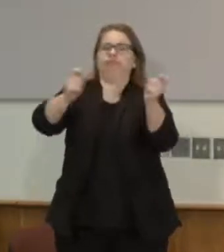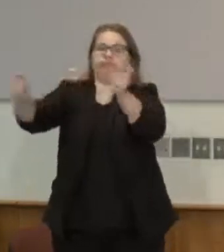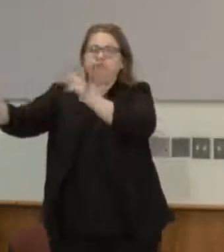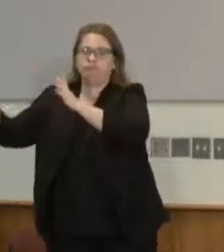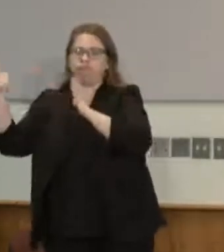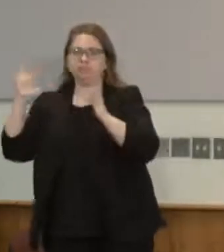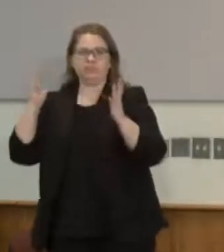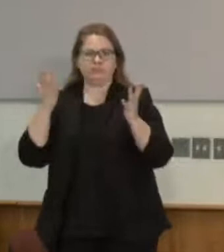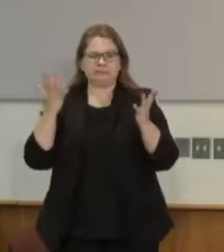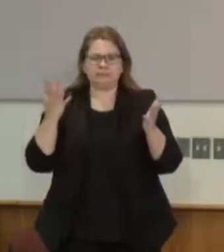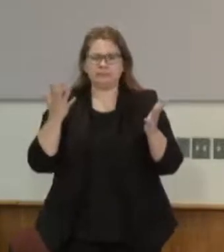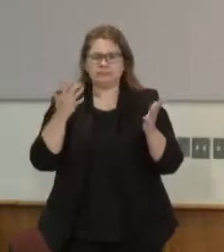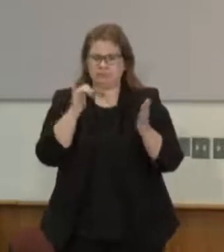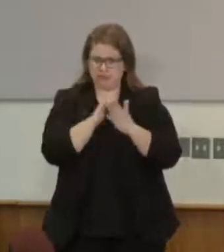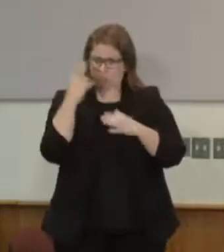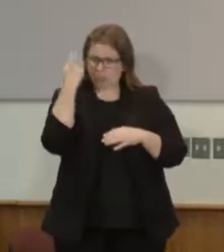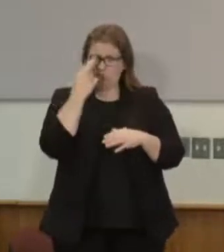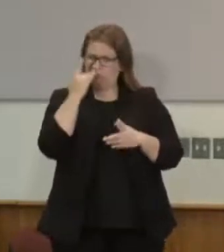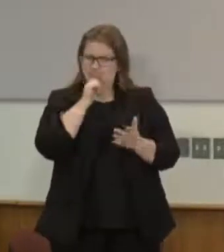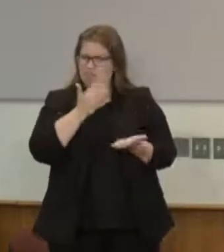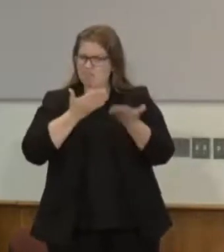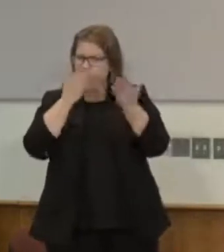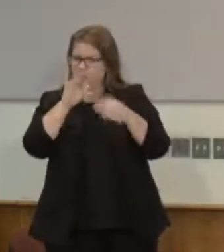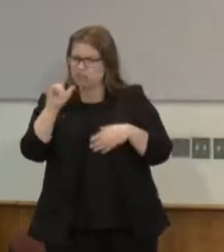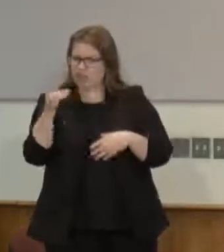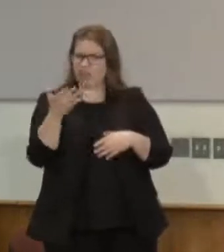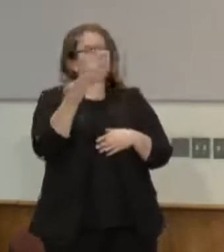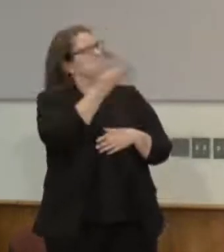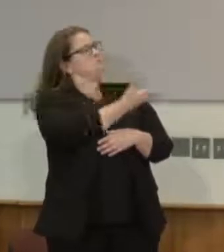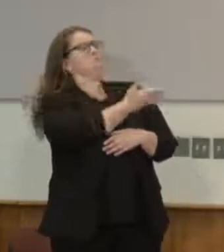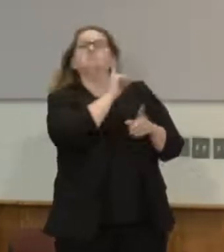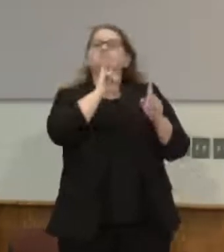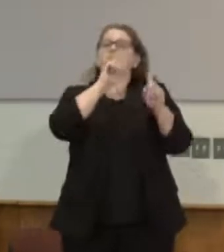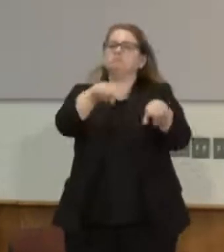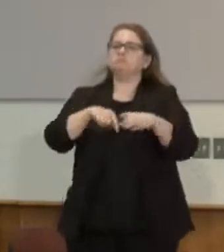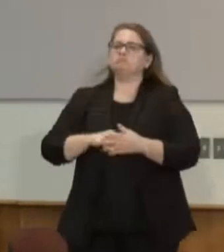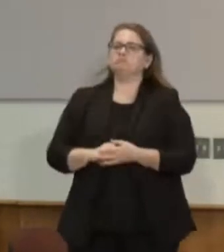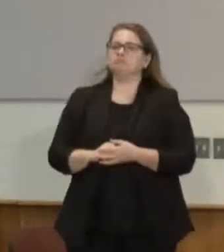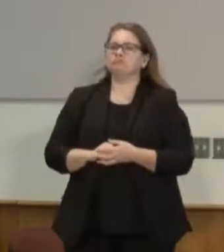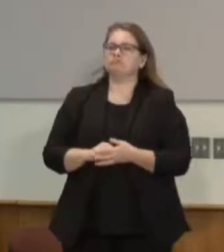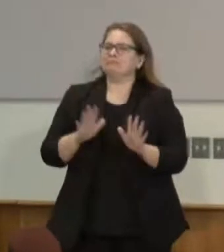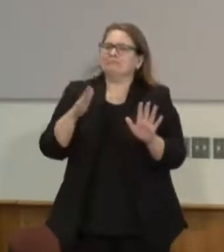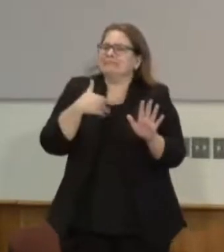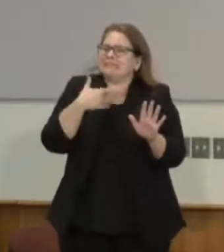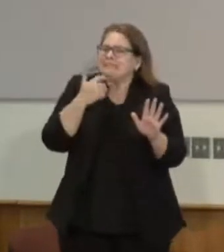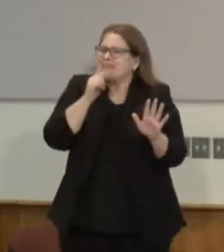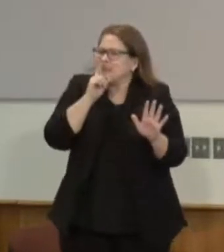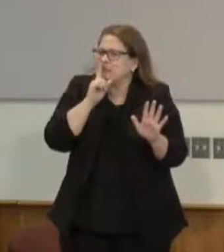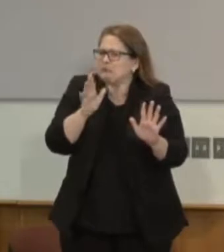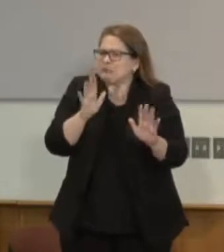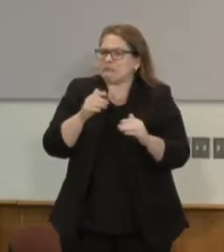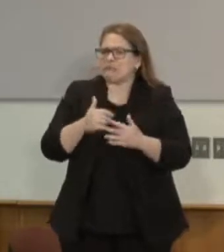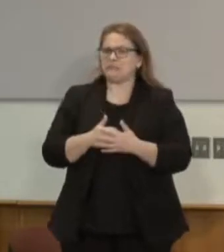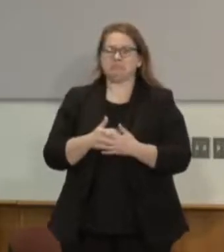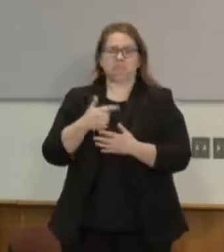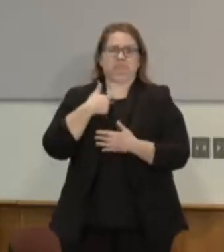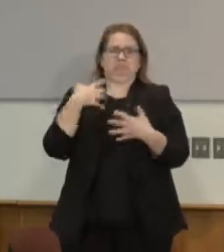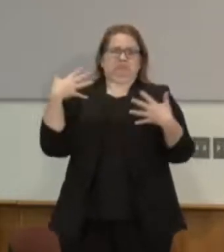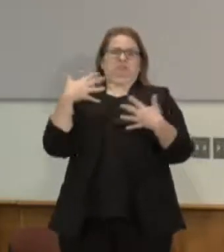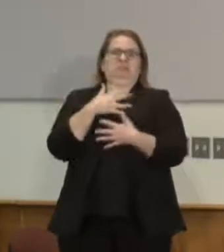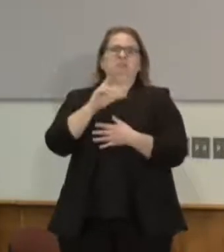is that true true so so let me say for the record that it's not true from our vantage point because we do not fear anything that the other